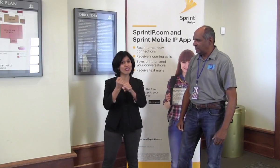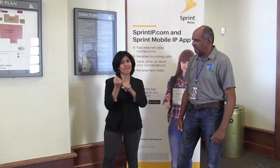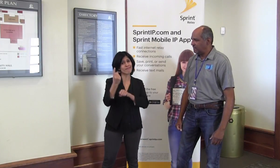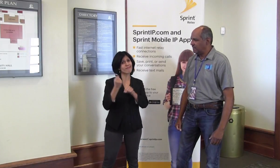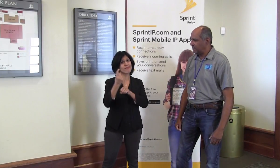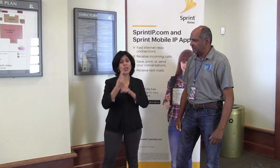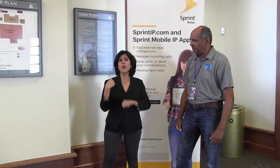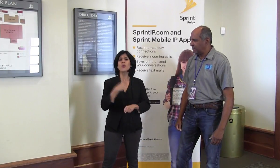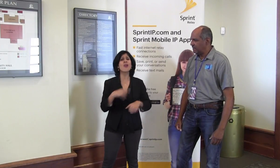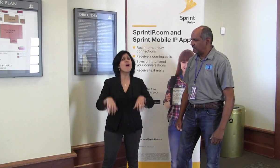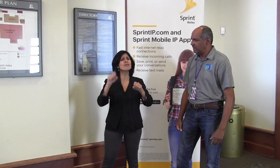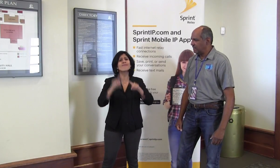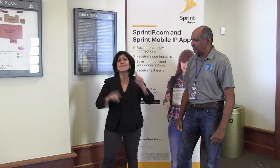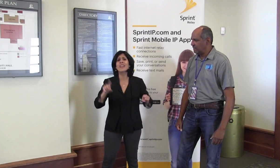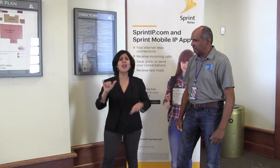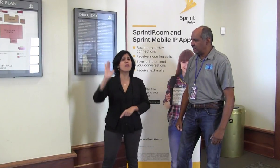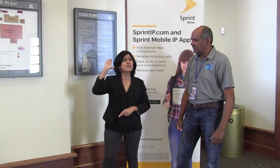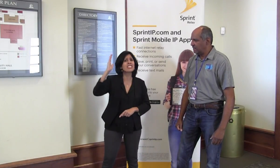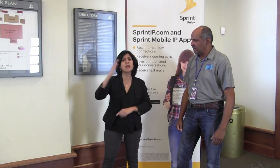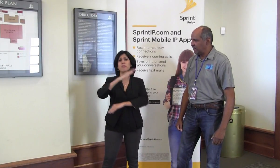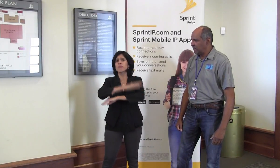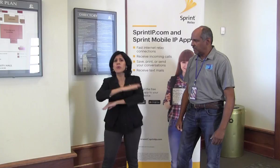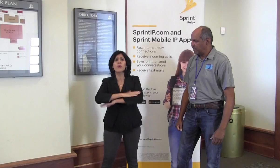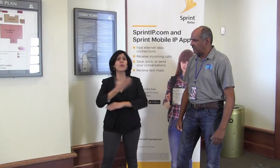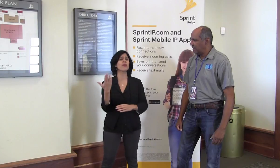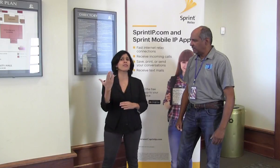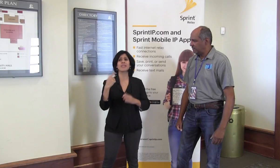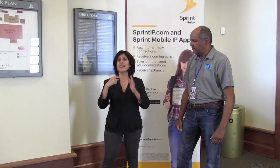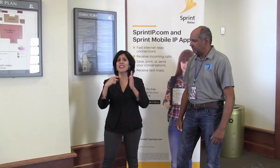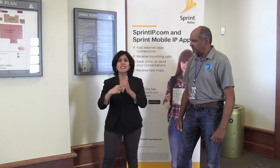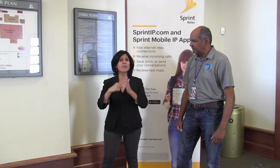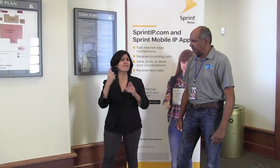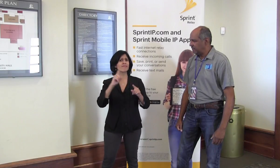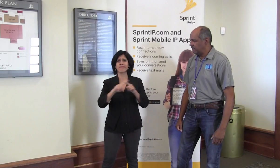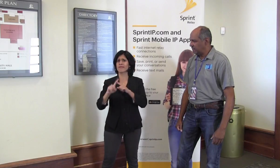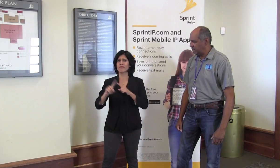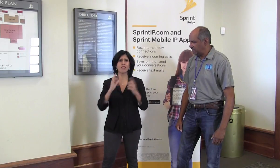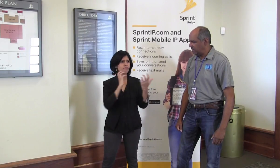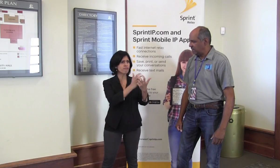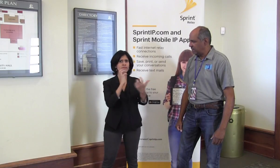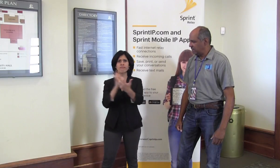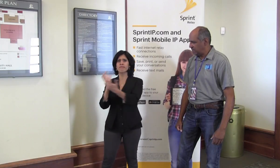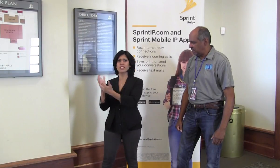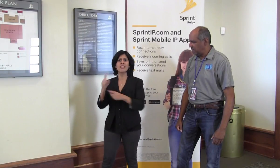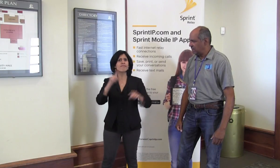events in New Jersey for the last nine years, and we're very proud of that. These events have speakers, booths,